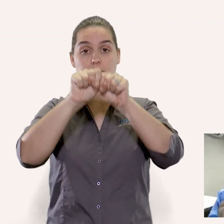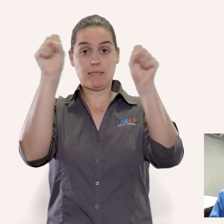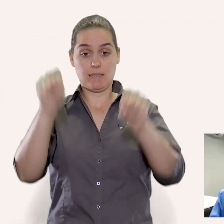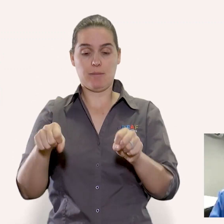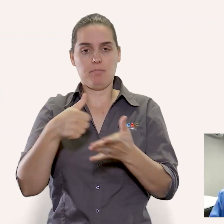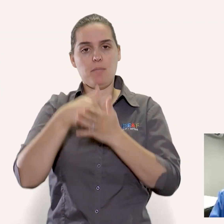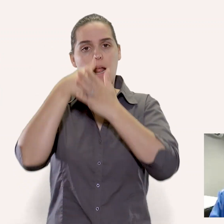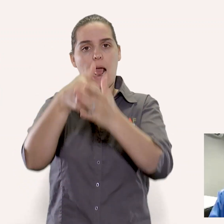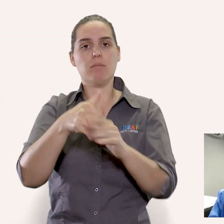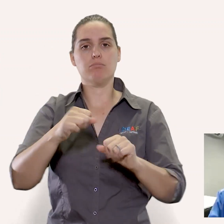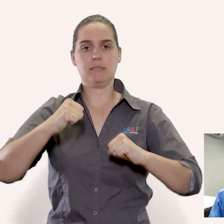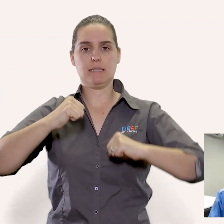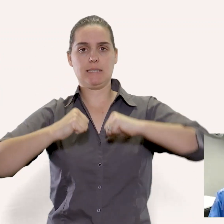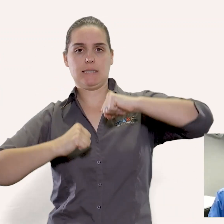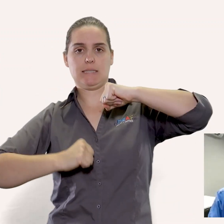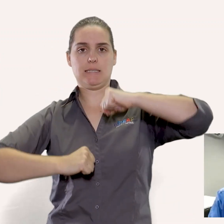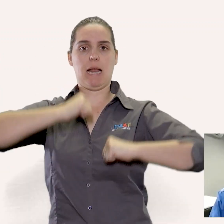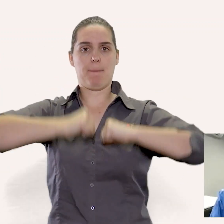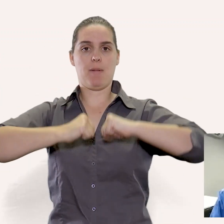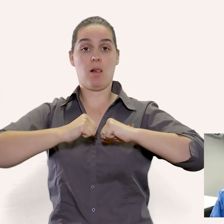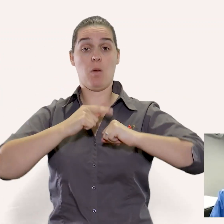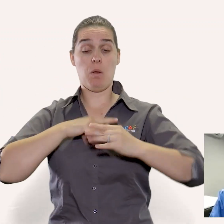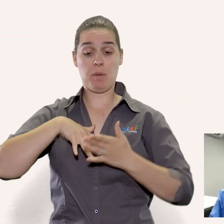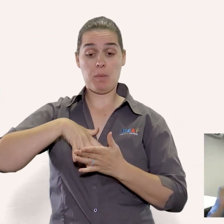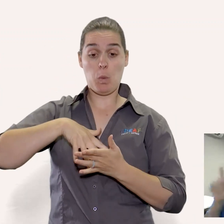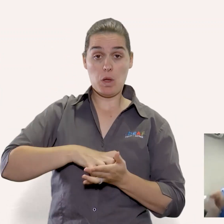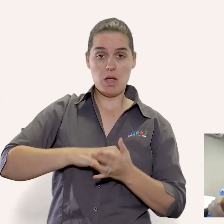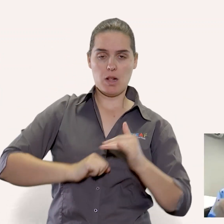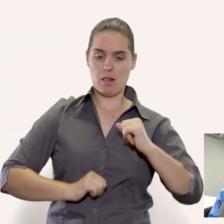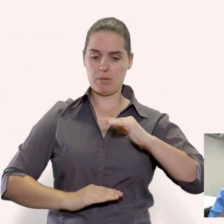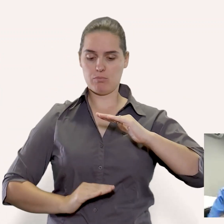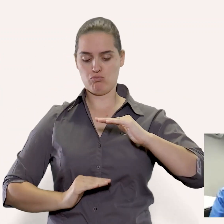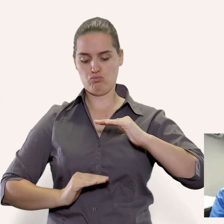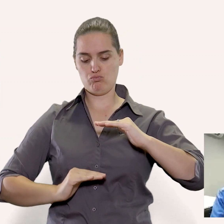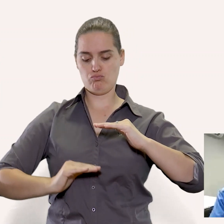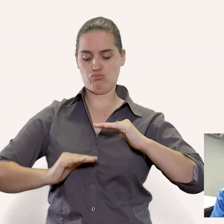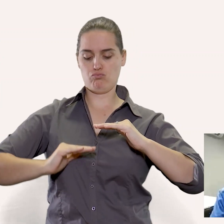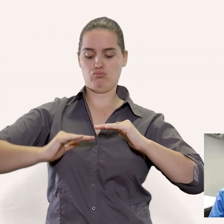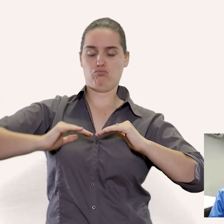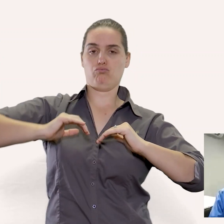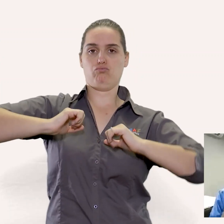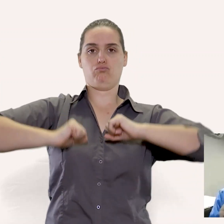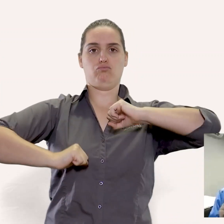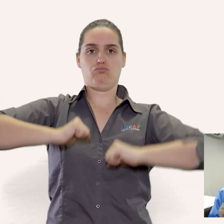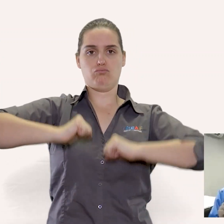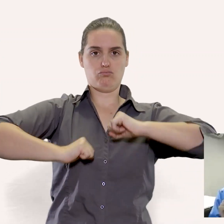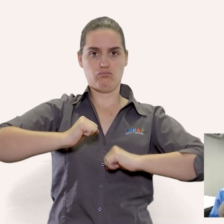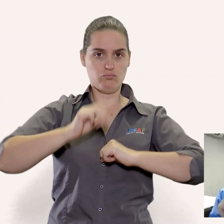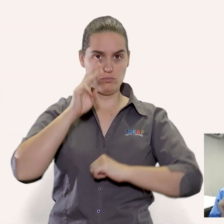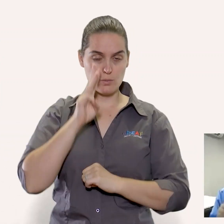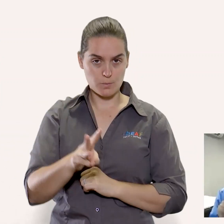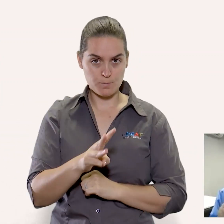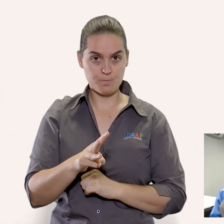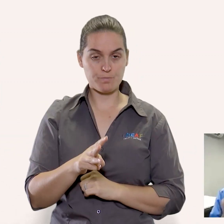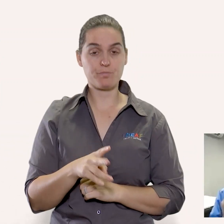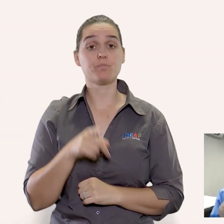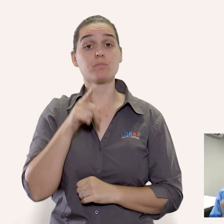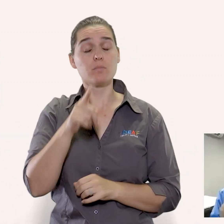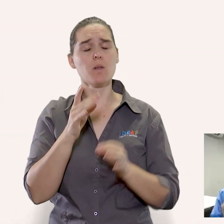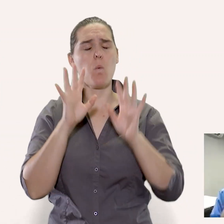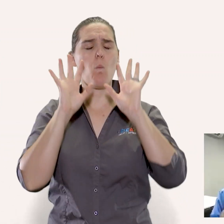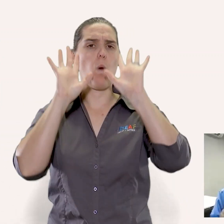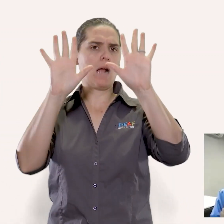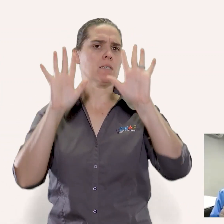it when i treat autoimmune disorders more videos about autoimmunity coming later but fulvic acid is a